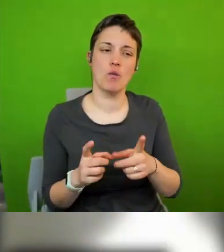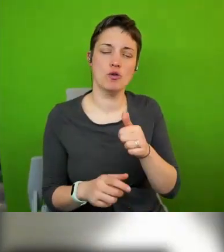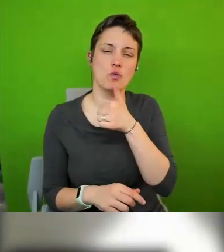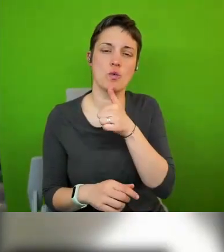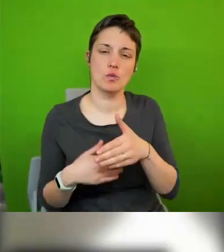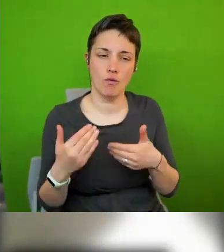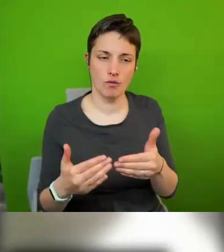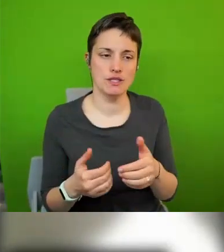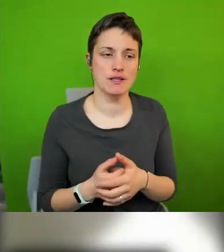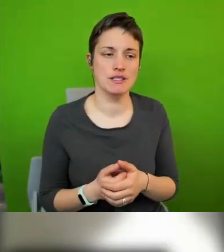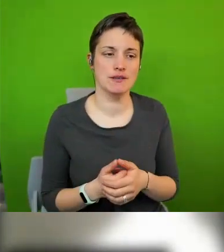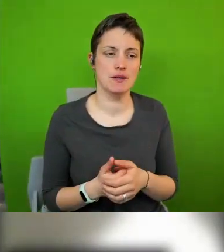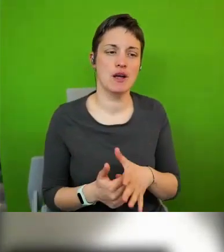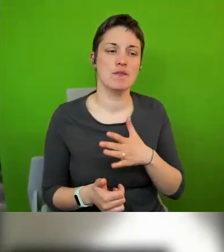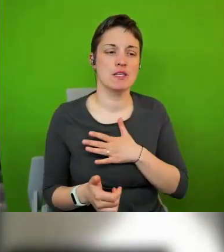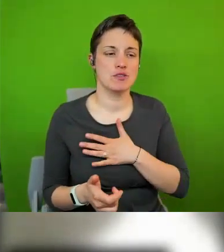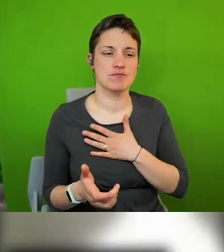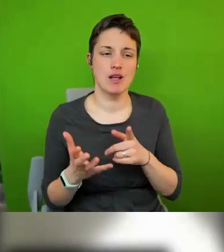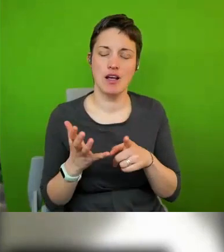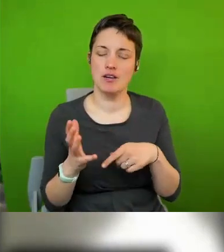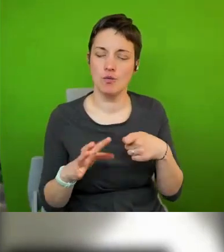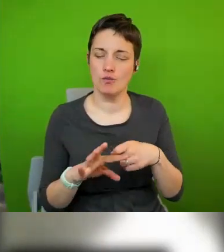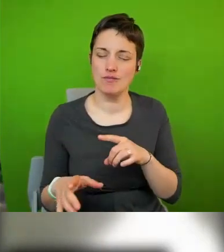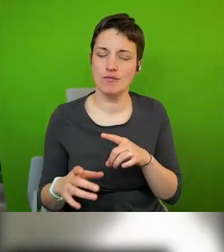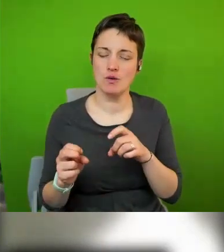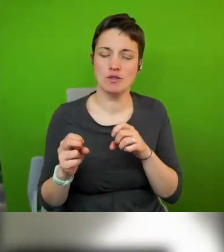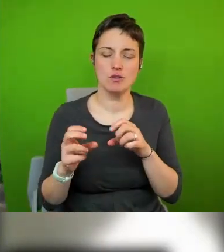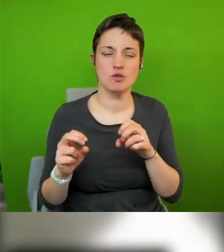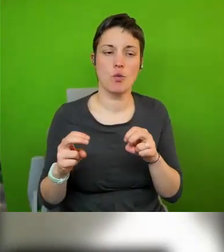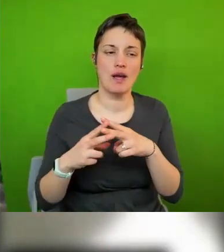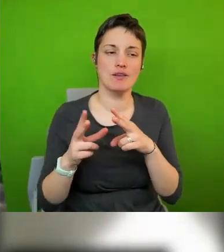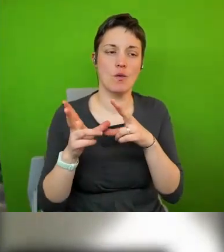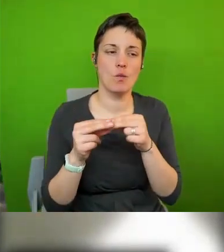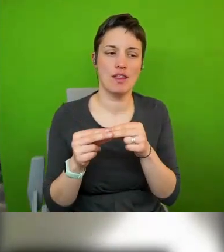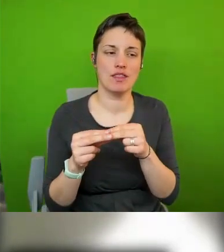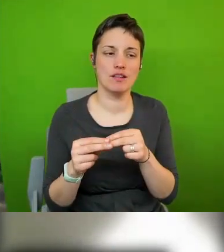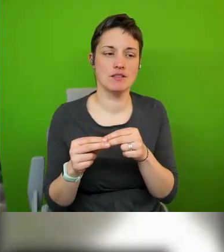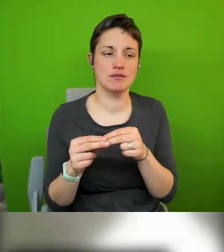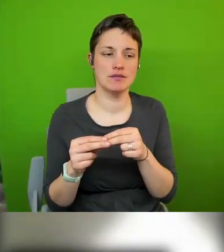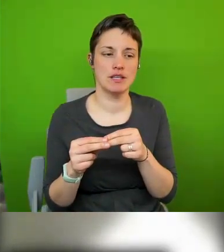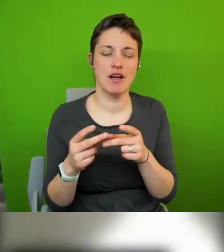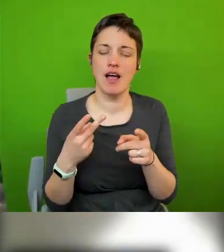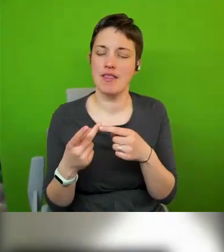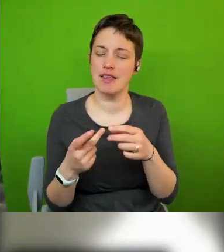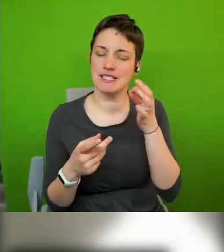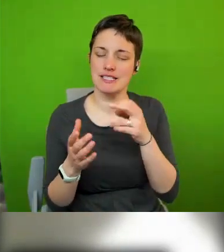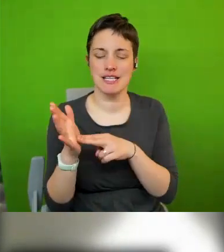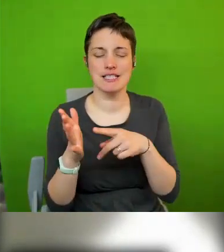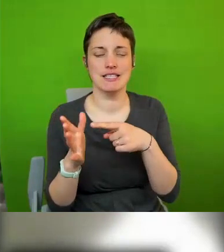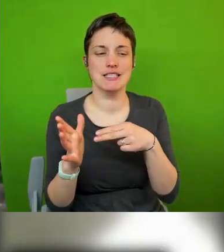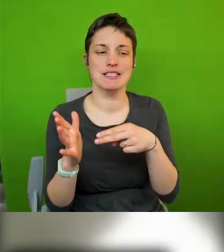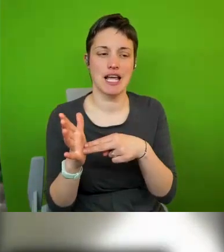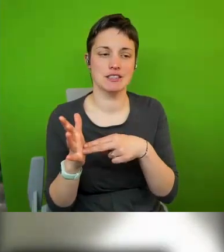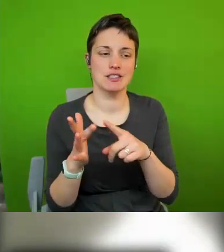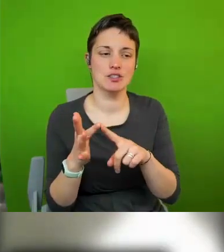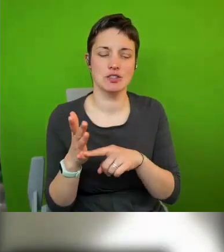uh thank you i wonder if i can come in now um with a question